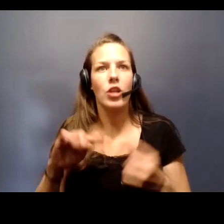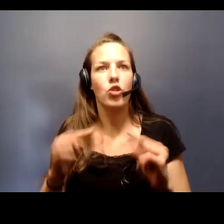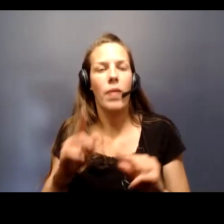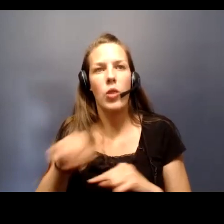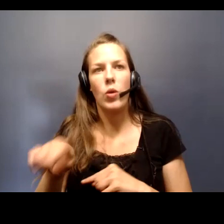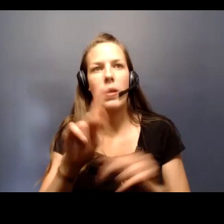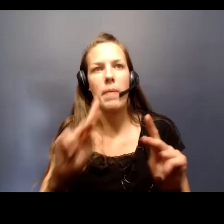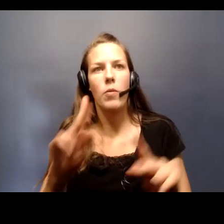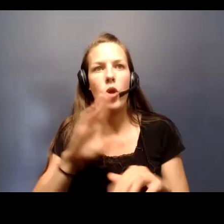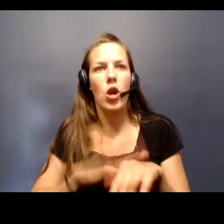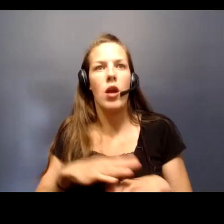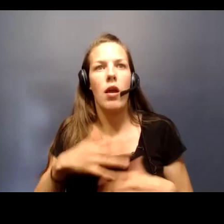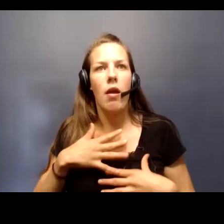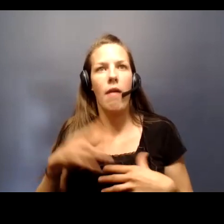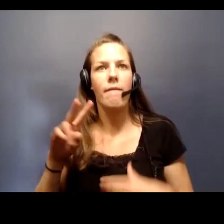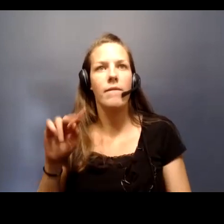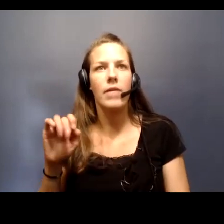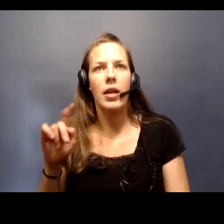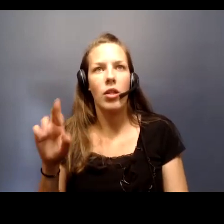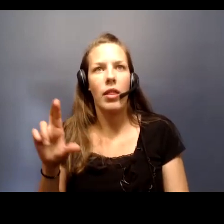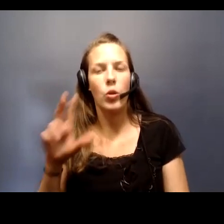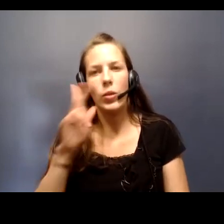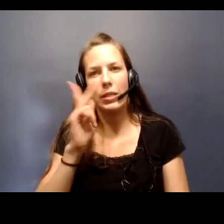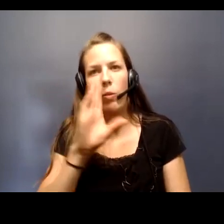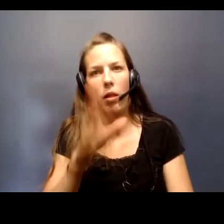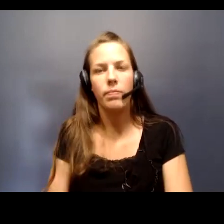wound up on ventilators. I'm quite certain that we'll see that.